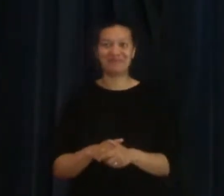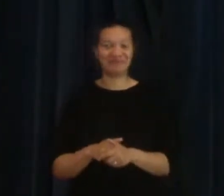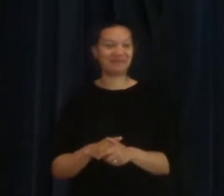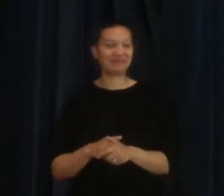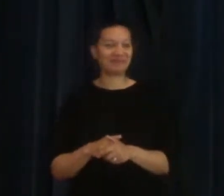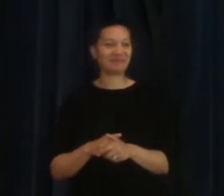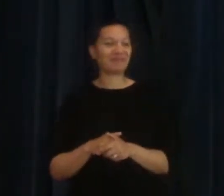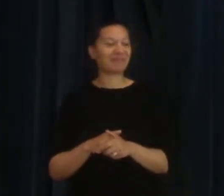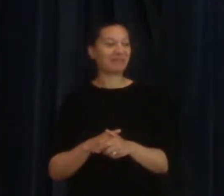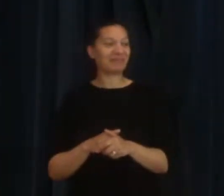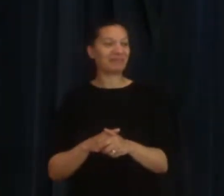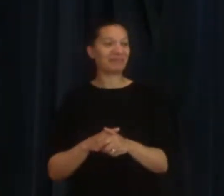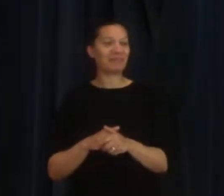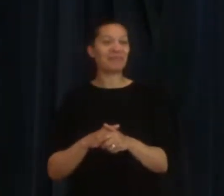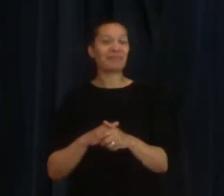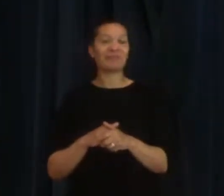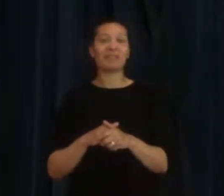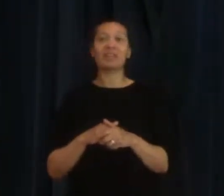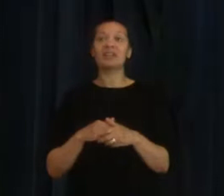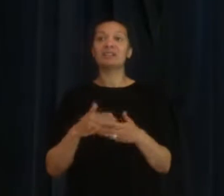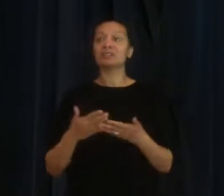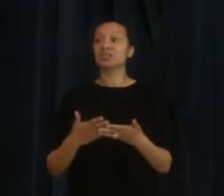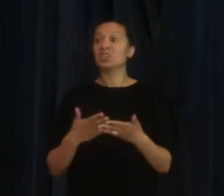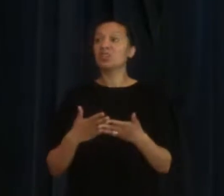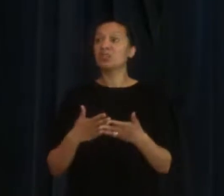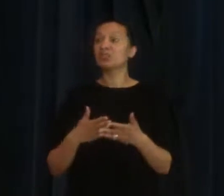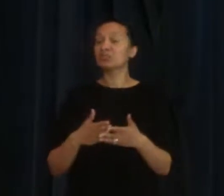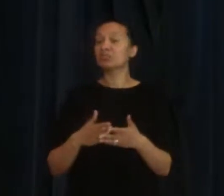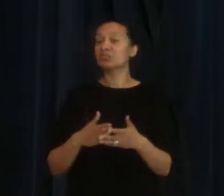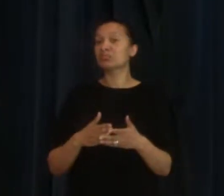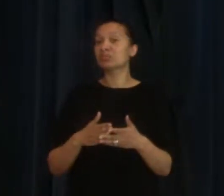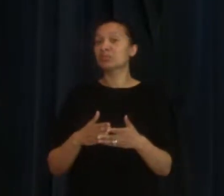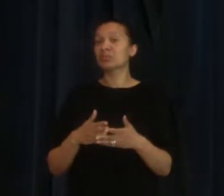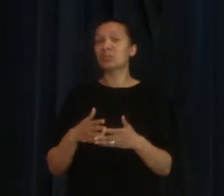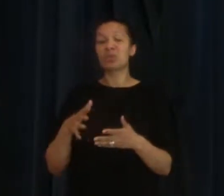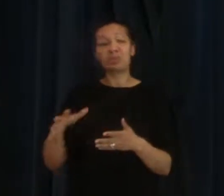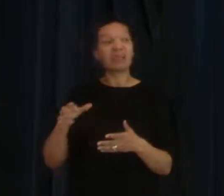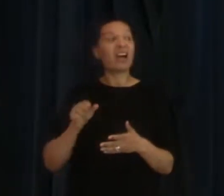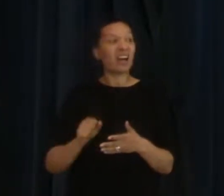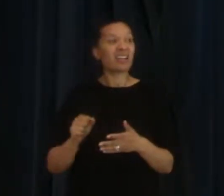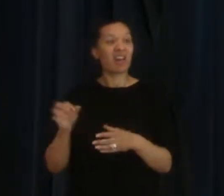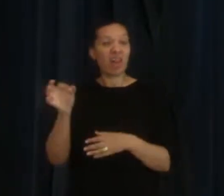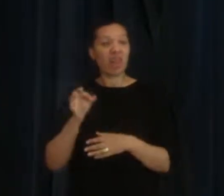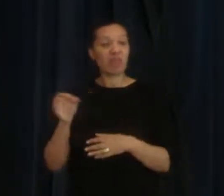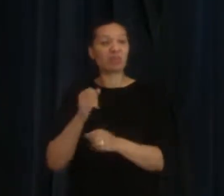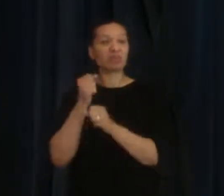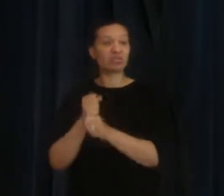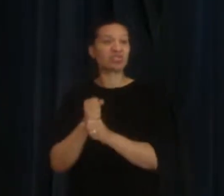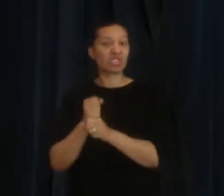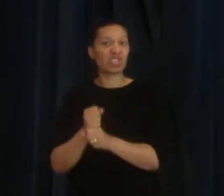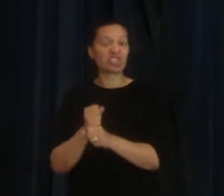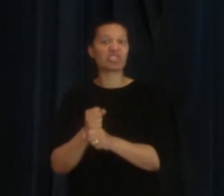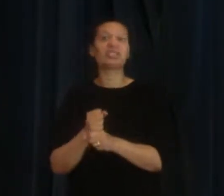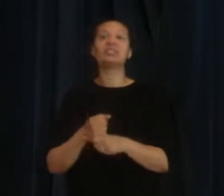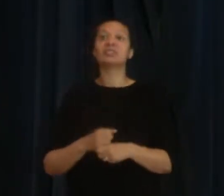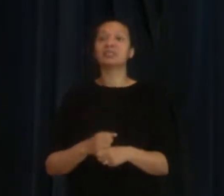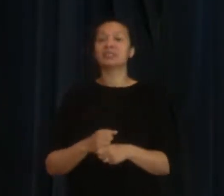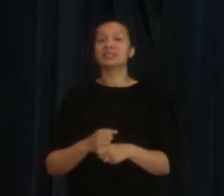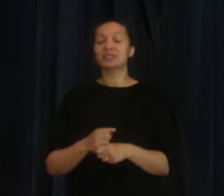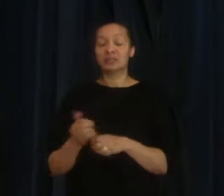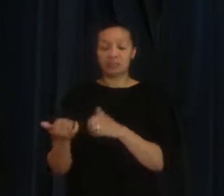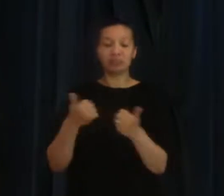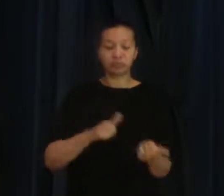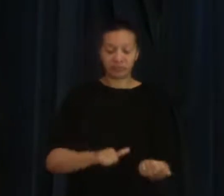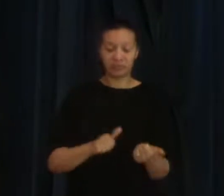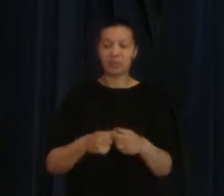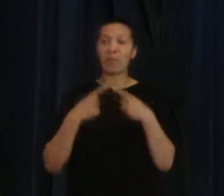And we baptise by full immersion, we hire a local church that's got a baptistry to do that. And that is, as I say, a public declaration